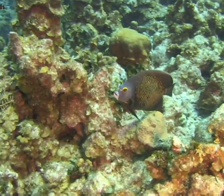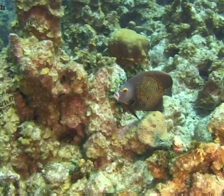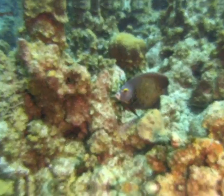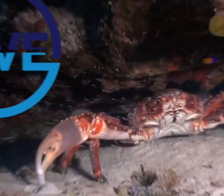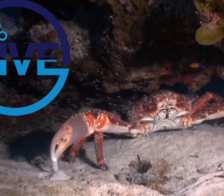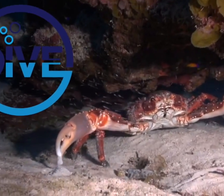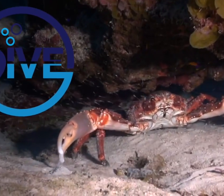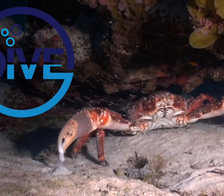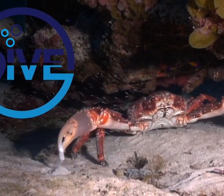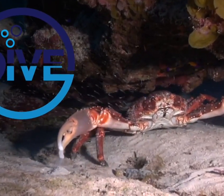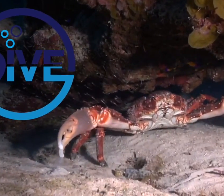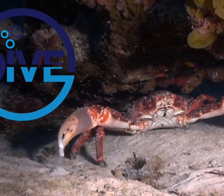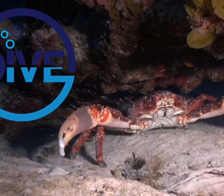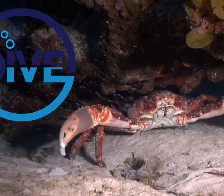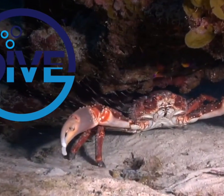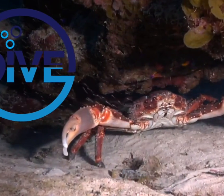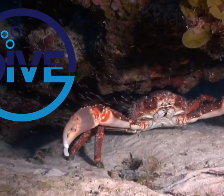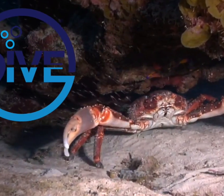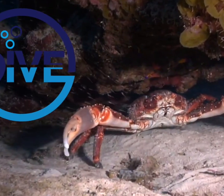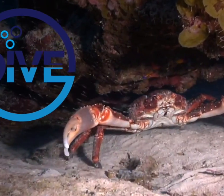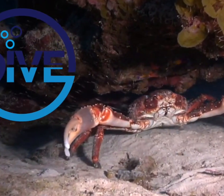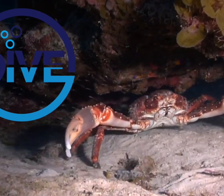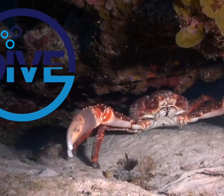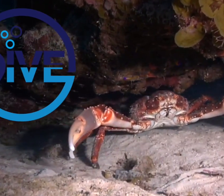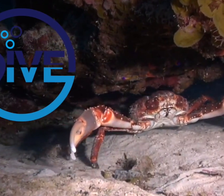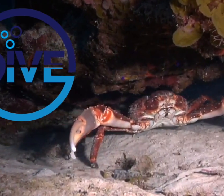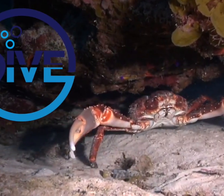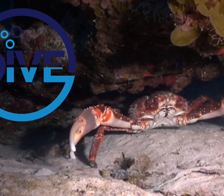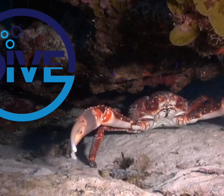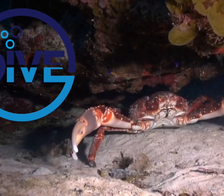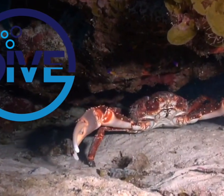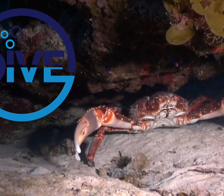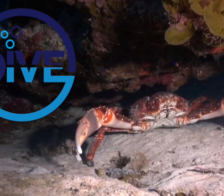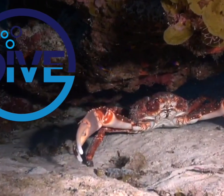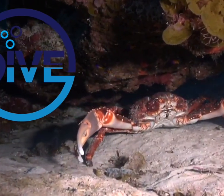Shhh. Shhh. Shhh. Shhh. Shhh. Shhh. Shhh. Shhh. Shhh. Shhh. Shhh. Shhh. Shhh. Shhh. Shhh. you.